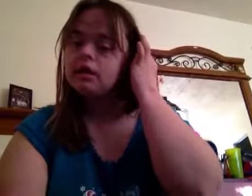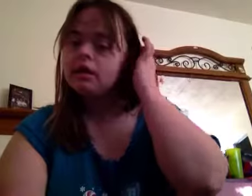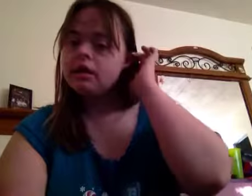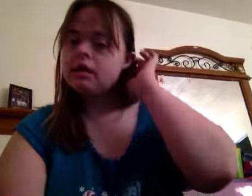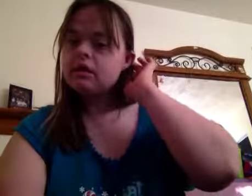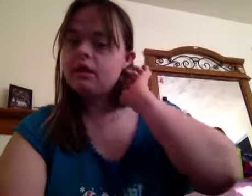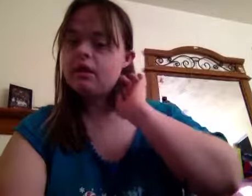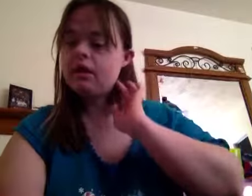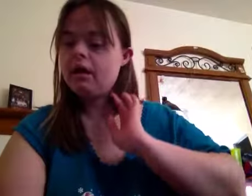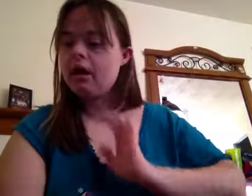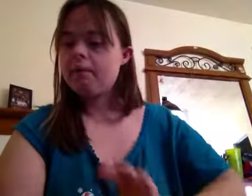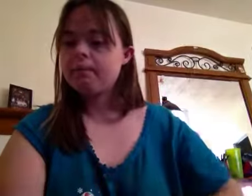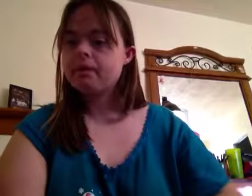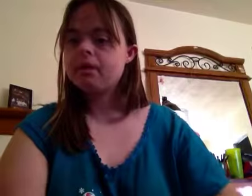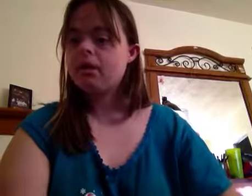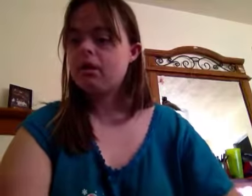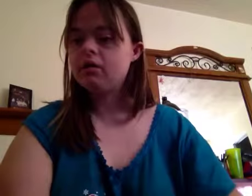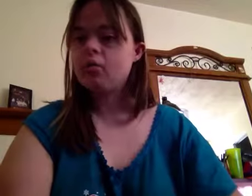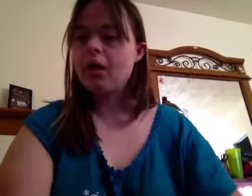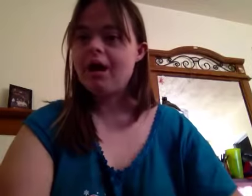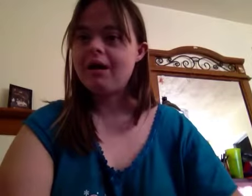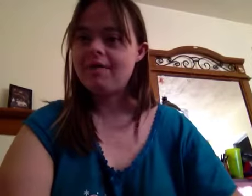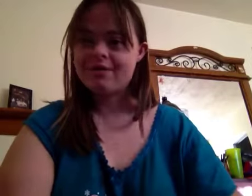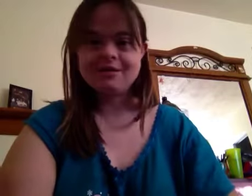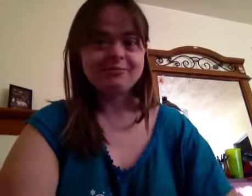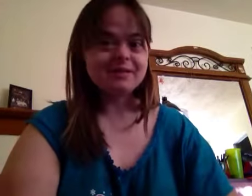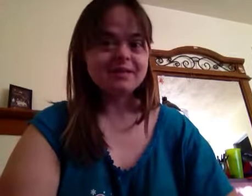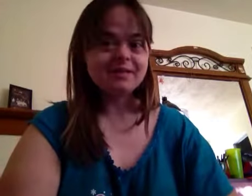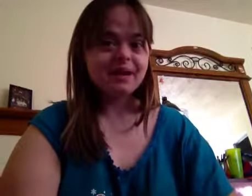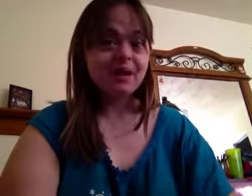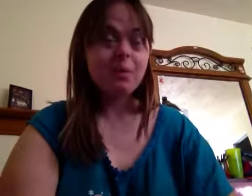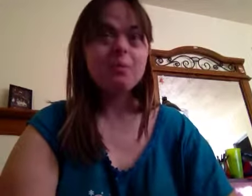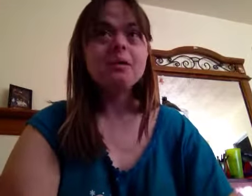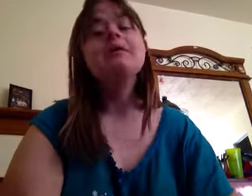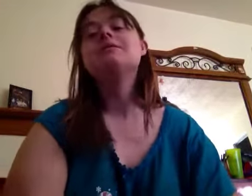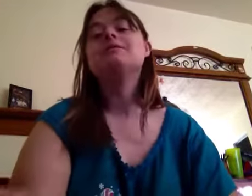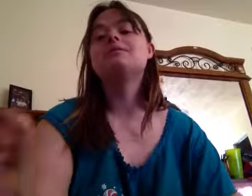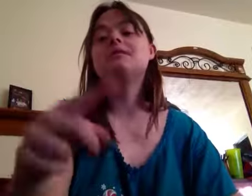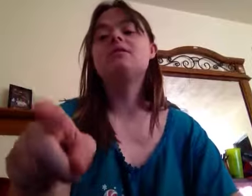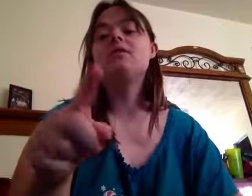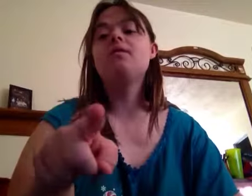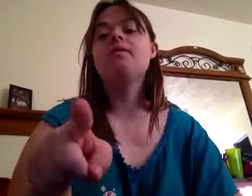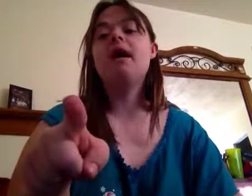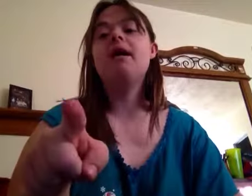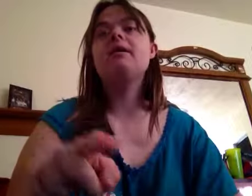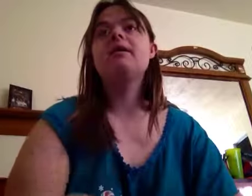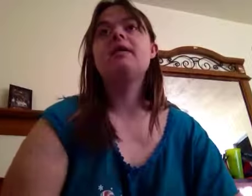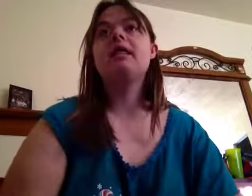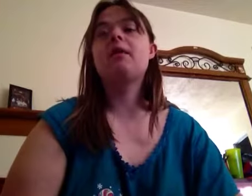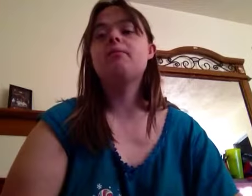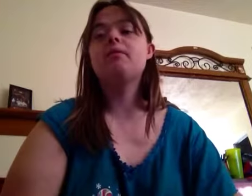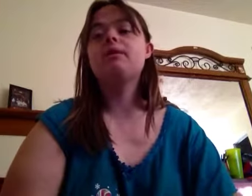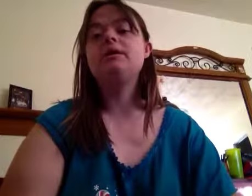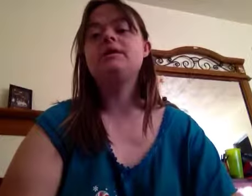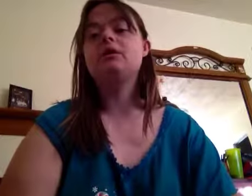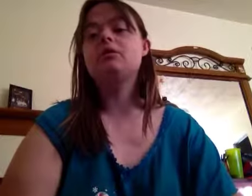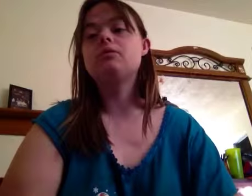It's gonna, um, it's called What I Got for Christmas Video. So, stay tuned for that. That's coming up pretty soon.